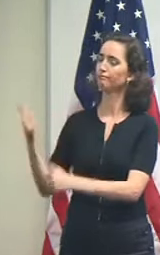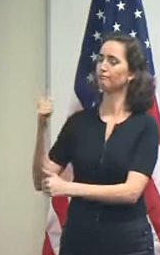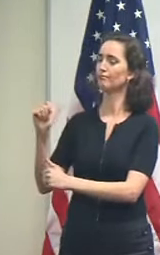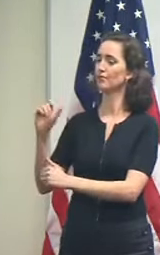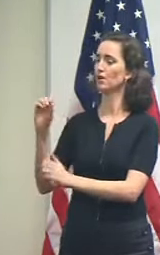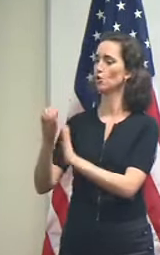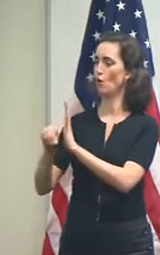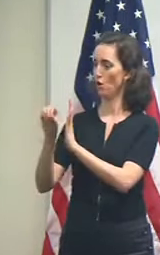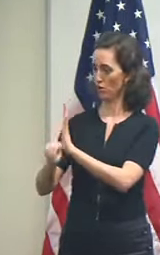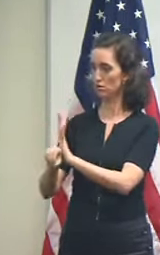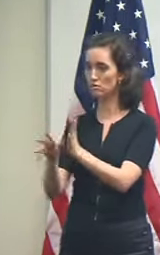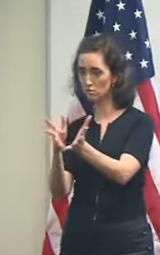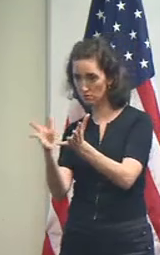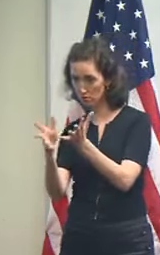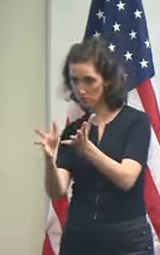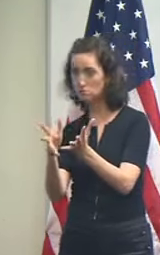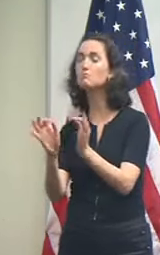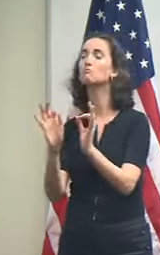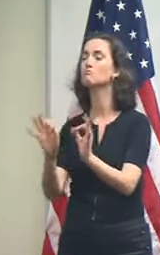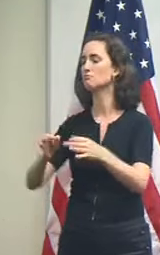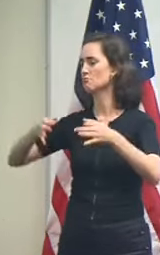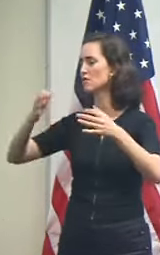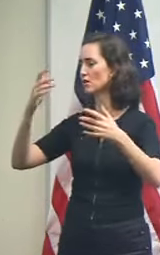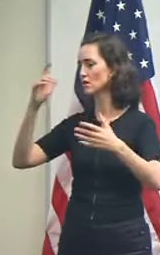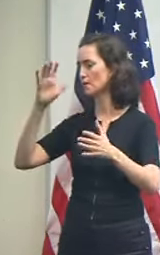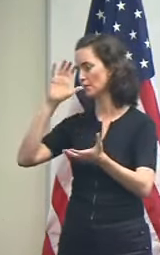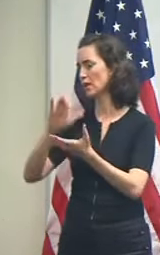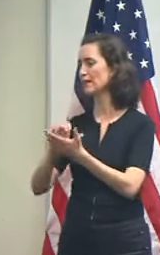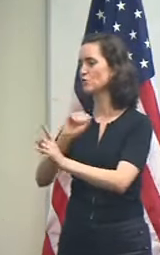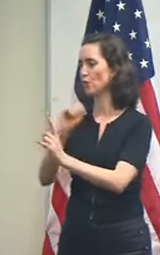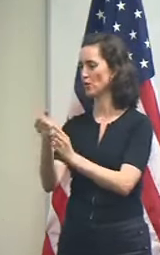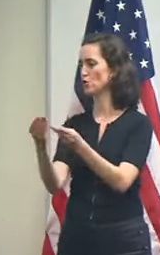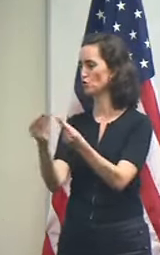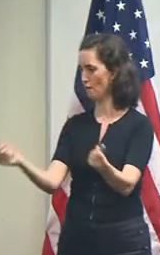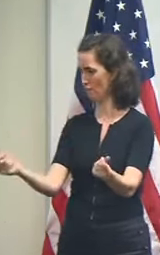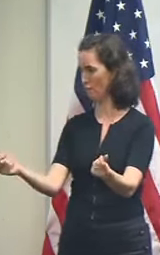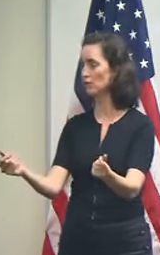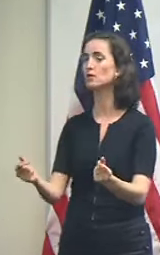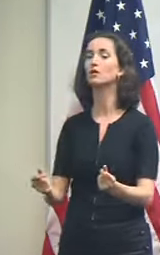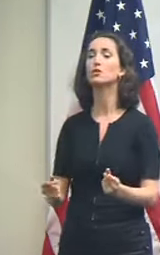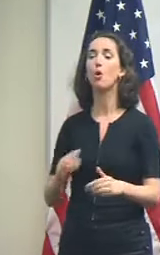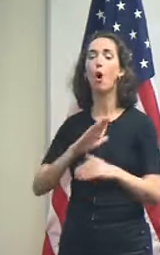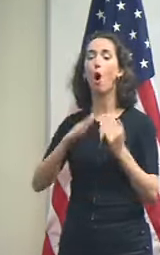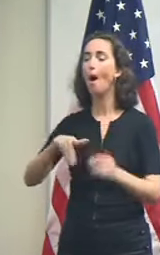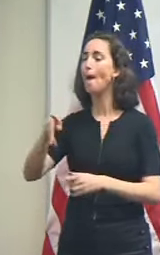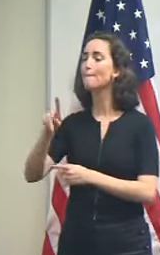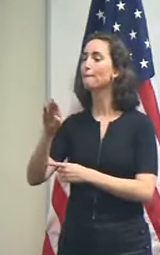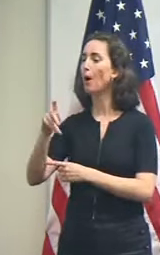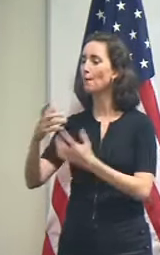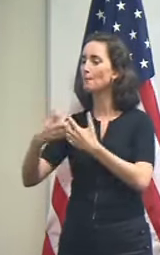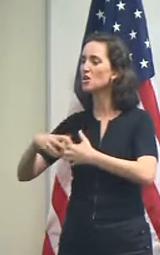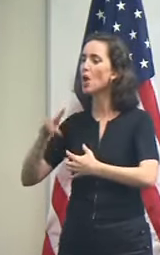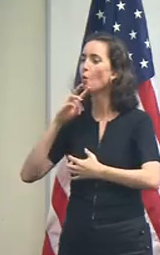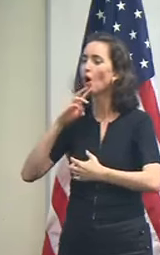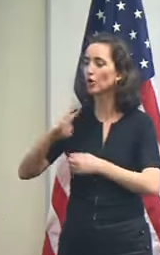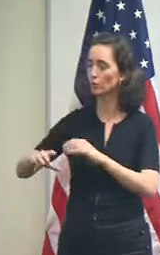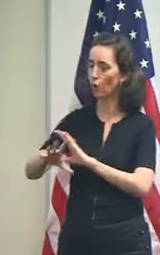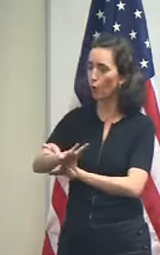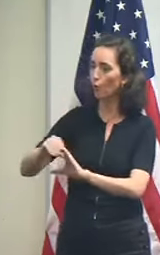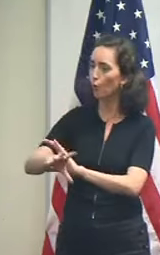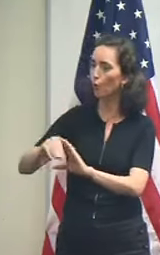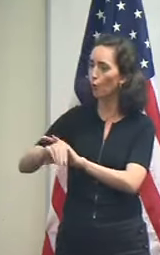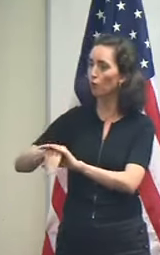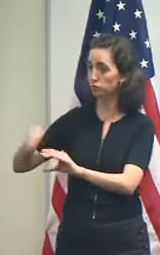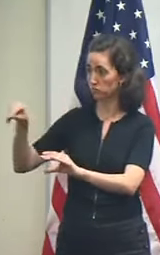we've got the situation straight now. So all 99 pumps are operational. There are